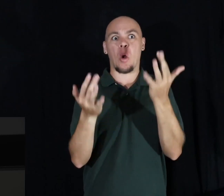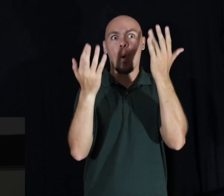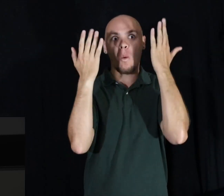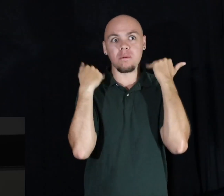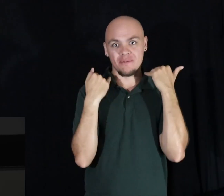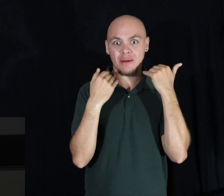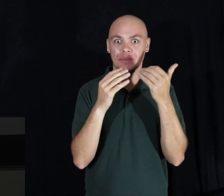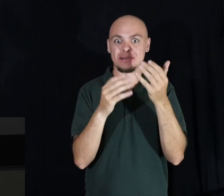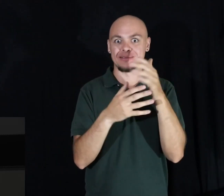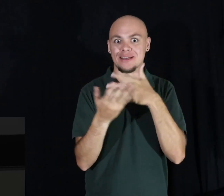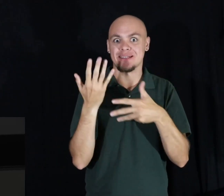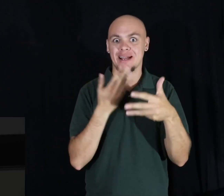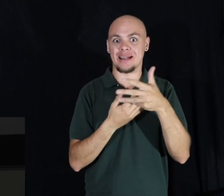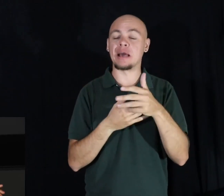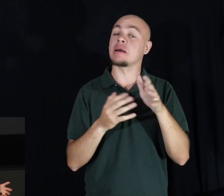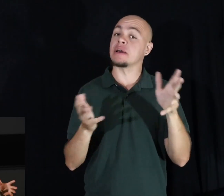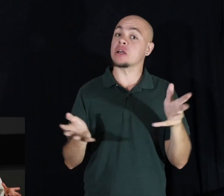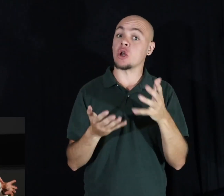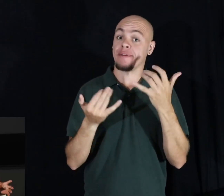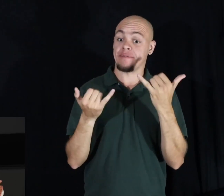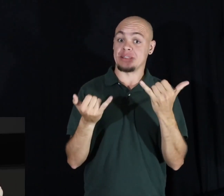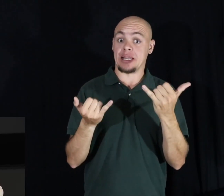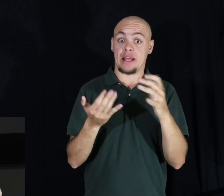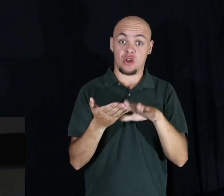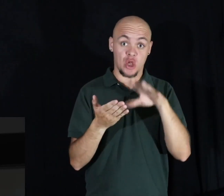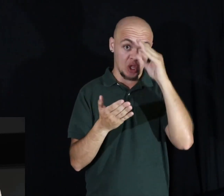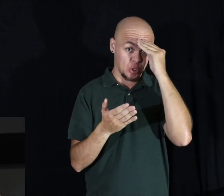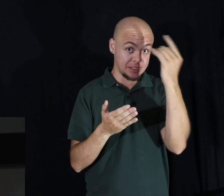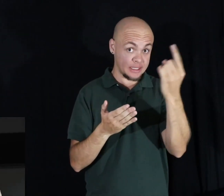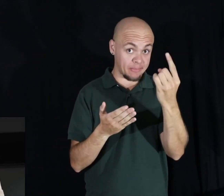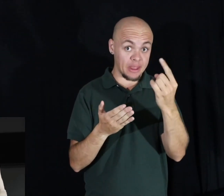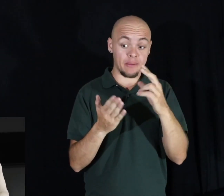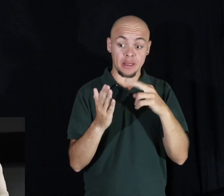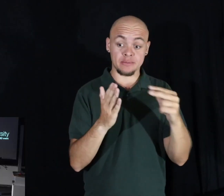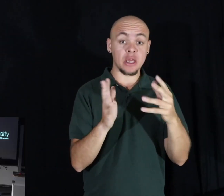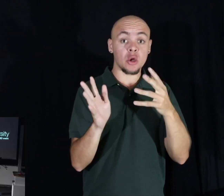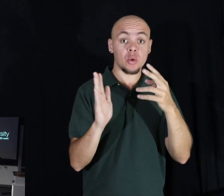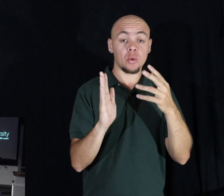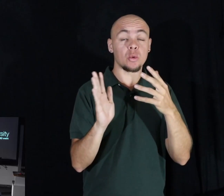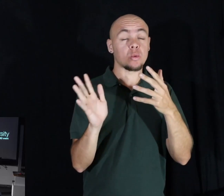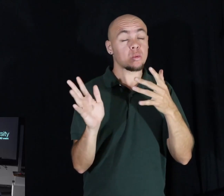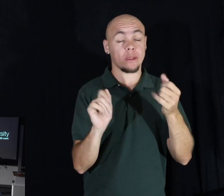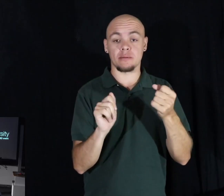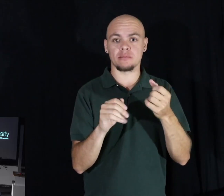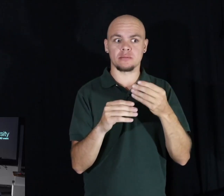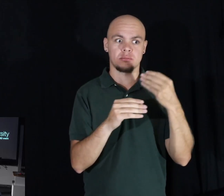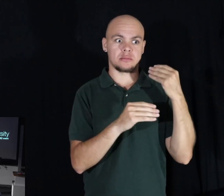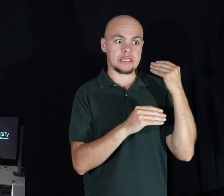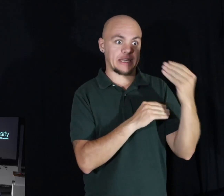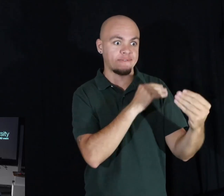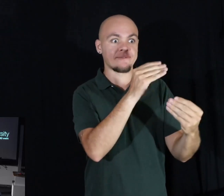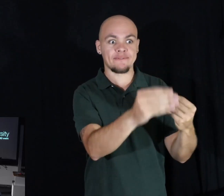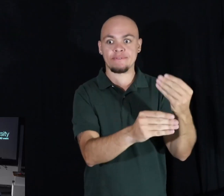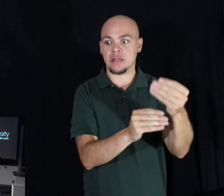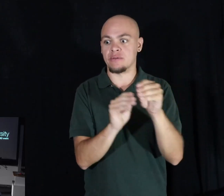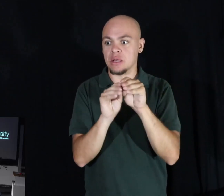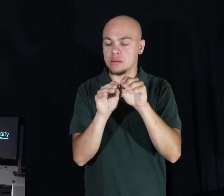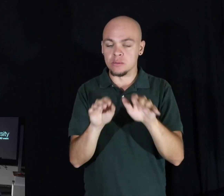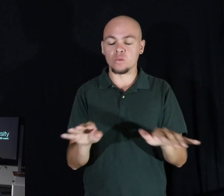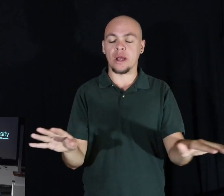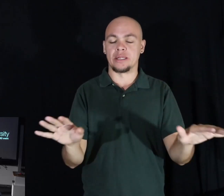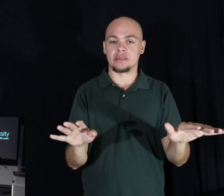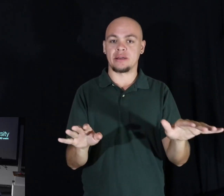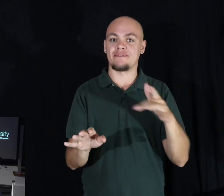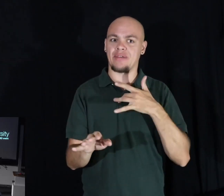And I encourage you, if you've learned anything here today about speed reading, please pass it on to someone who you feel